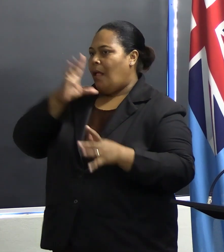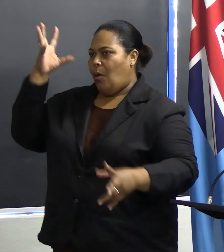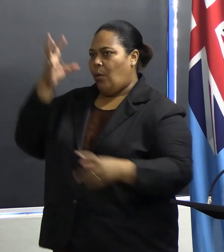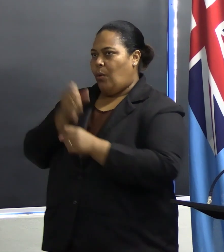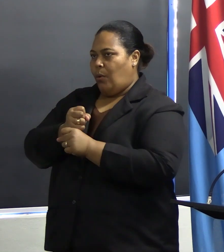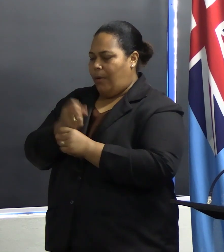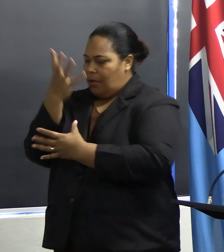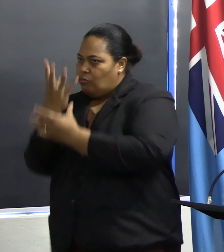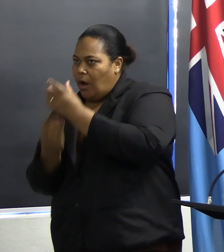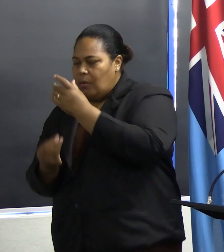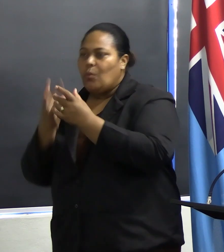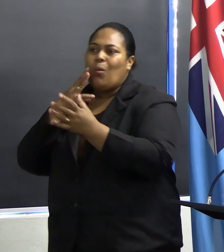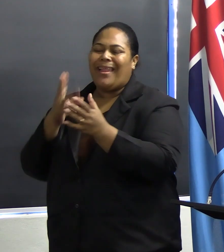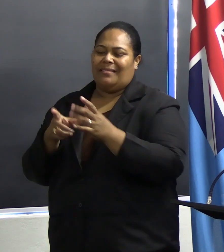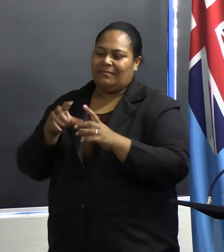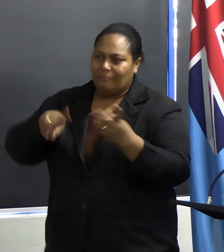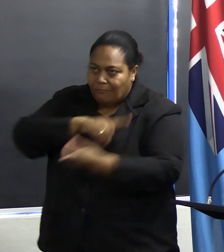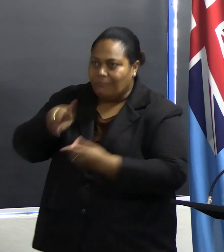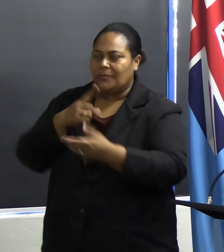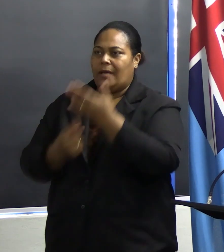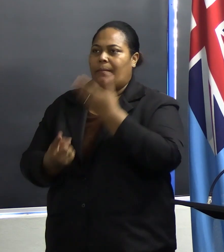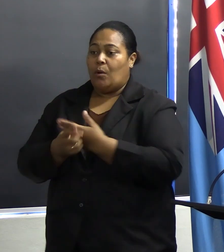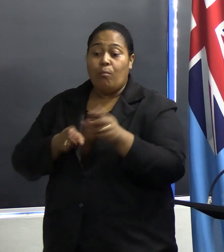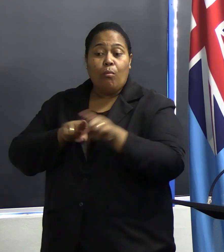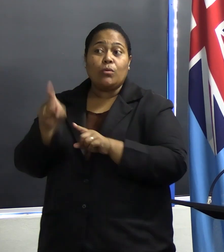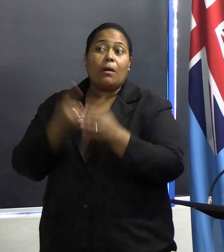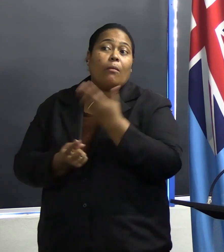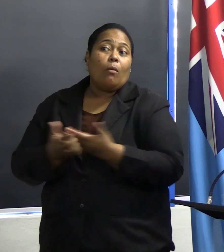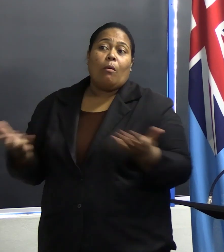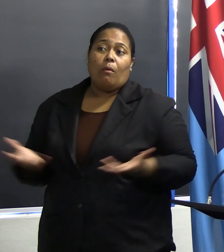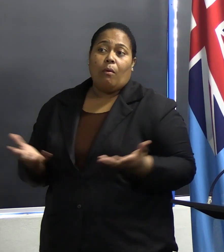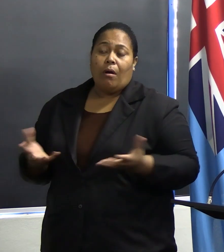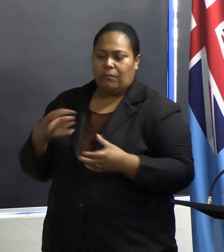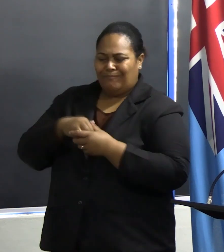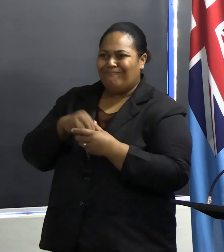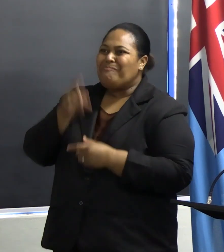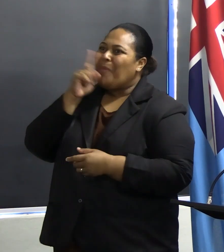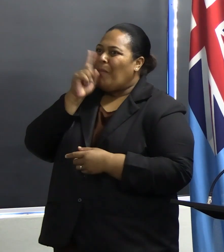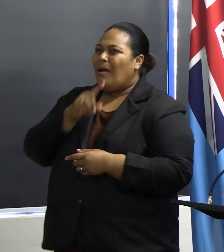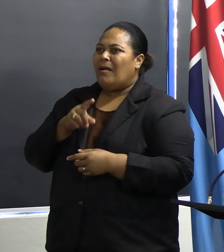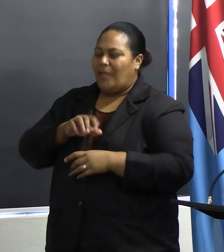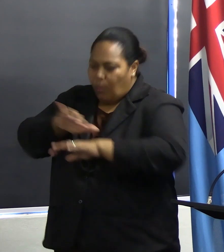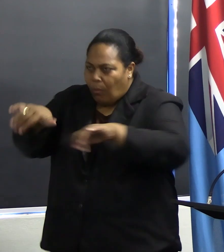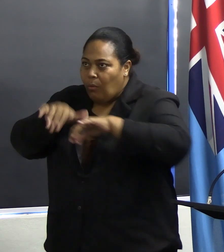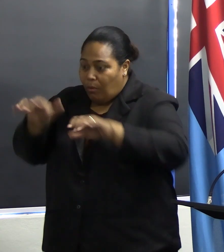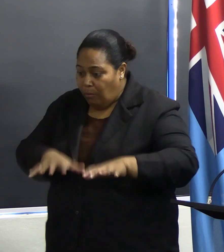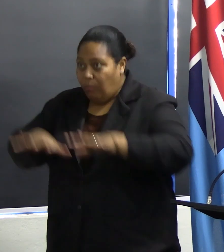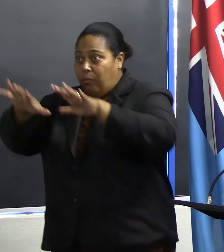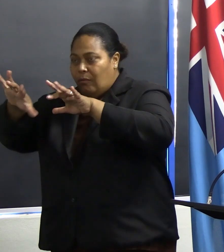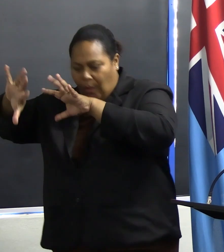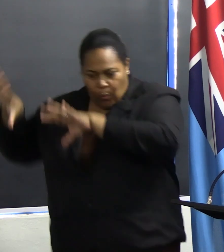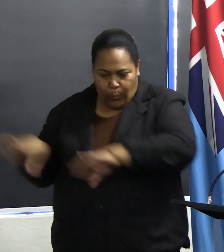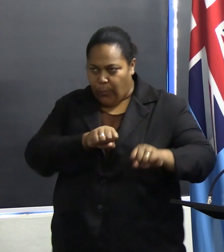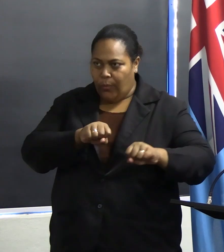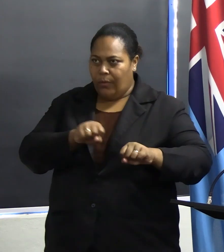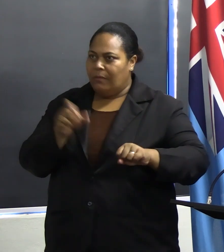of a natural disaster. The majority of these incidents involve people being swept away by strong currents while trying